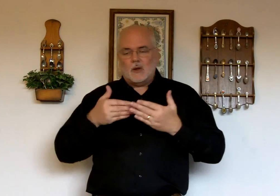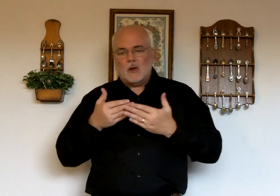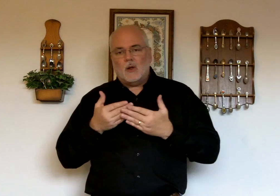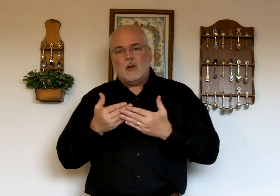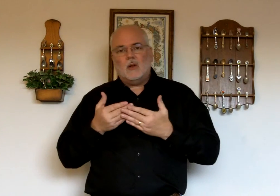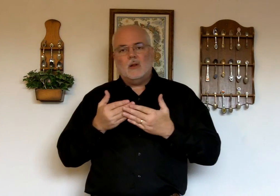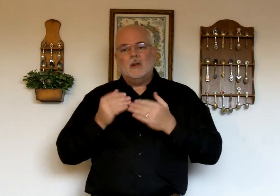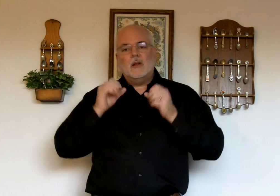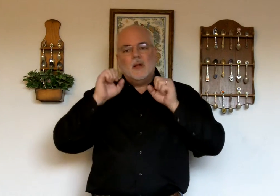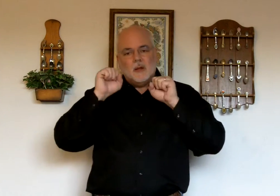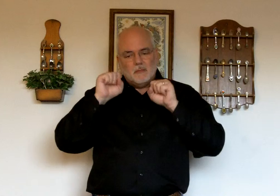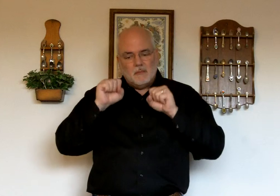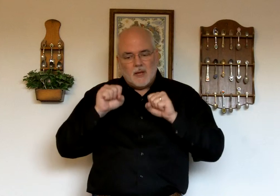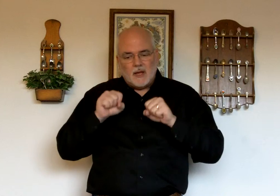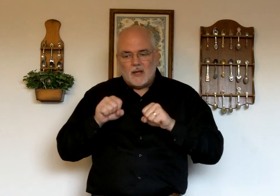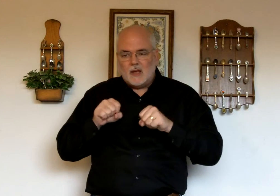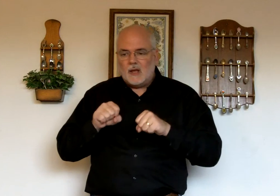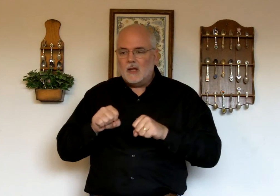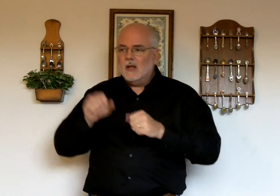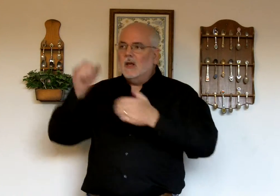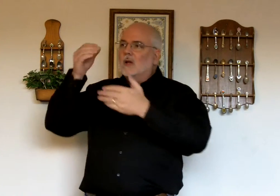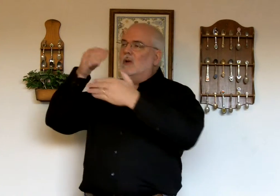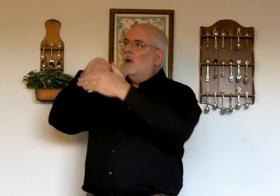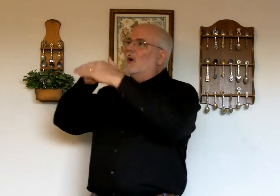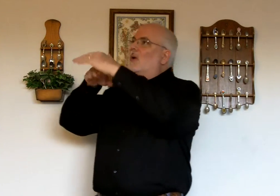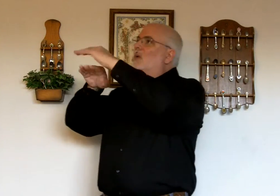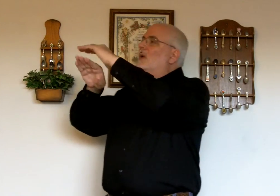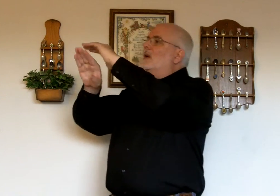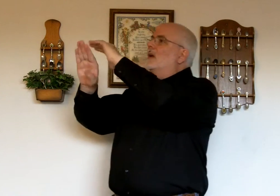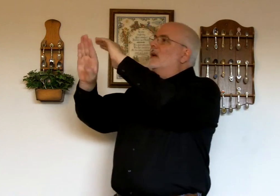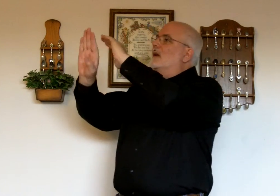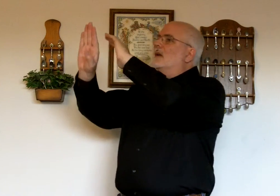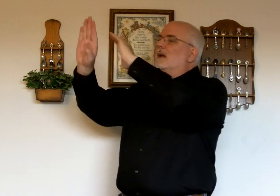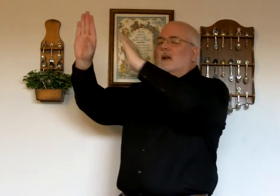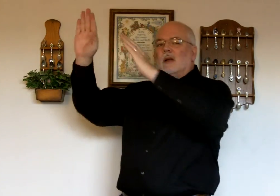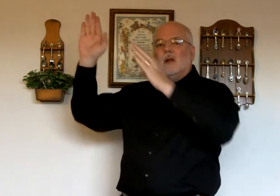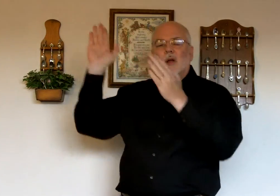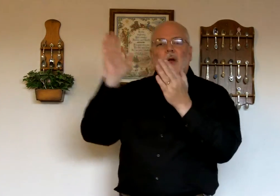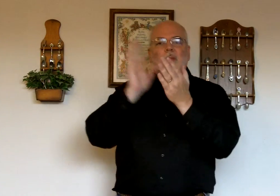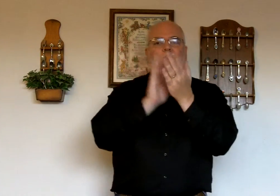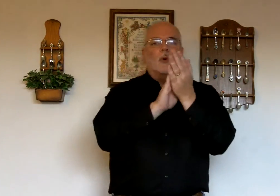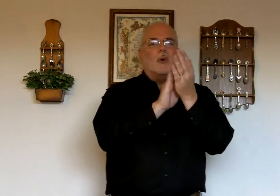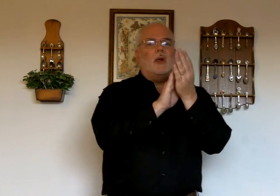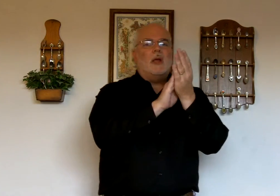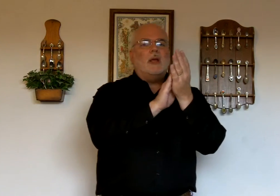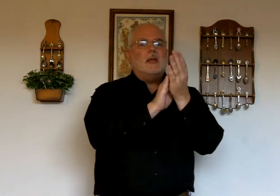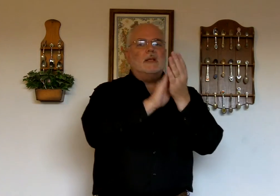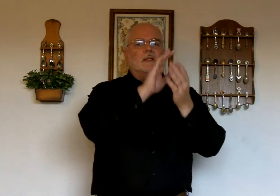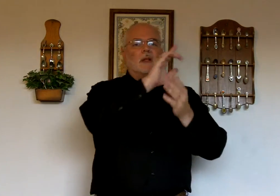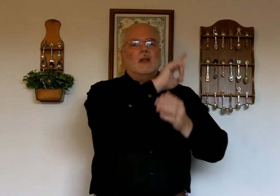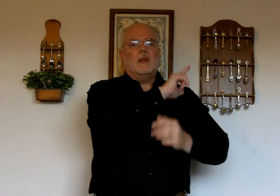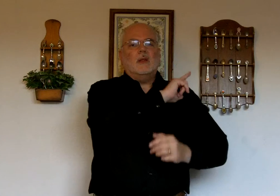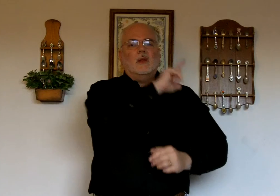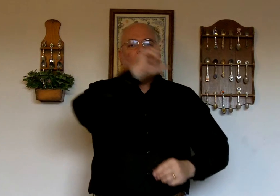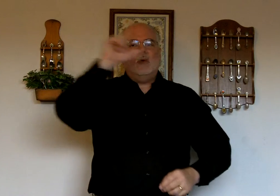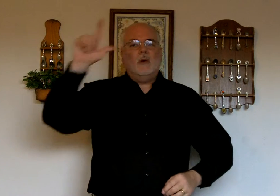all may go in. Praise the Lord,